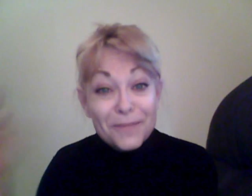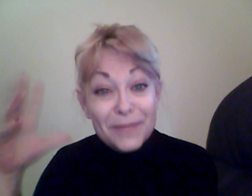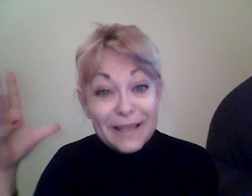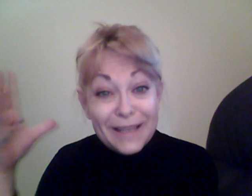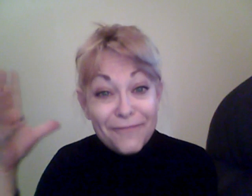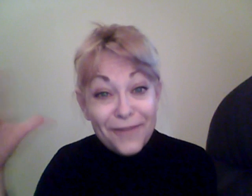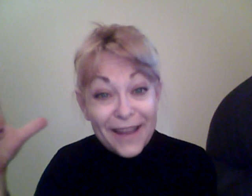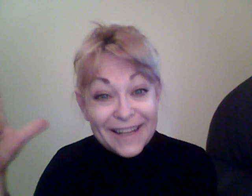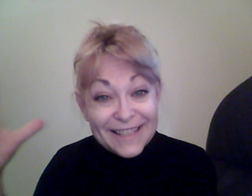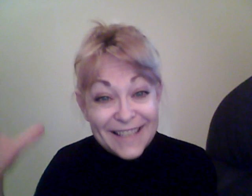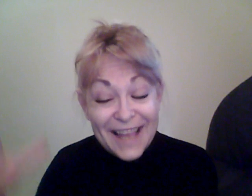completely friggin' insane.